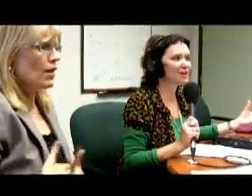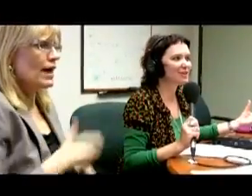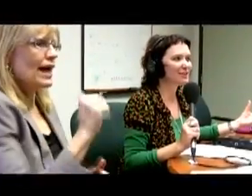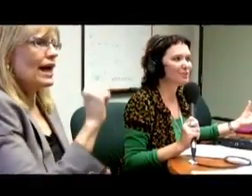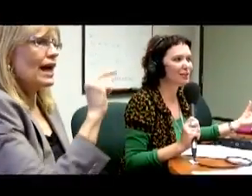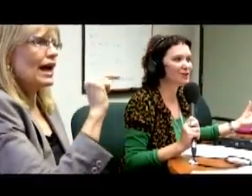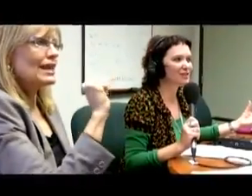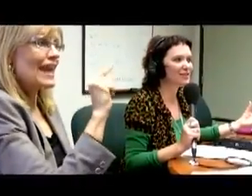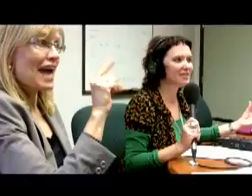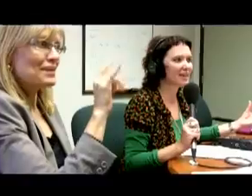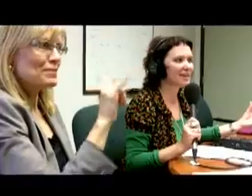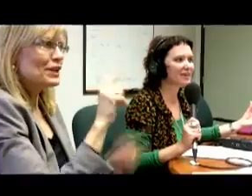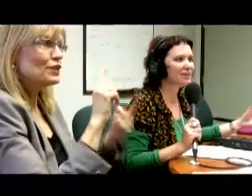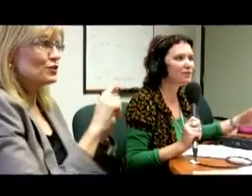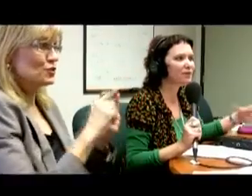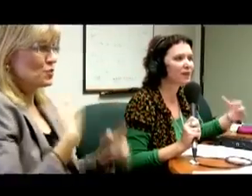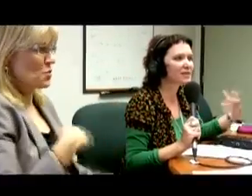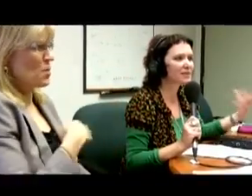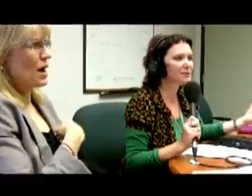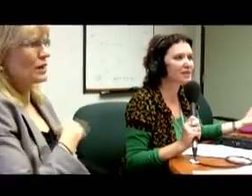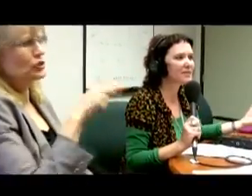sense of that in relation to your own work.